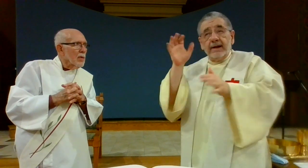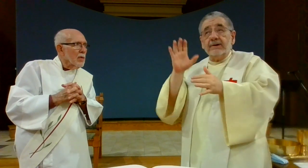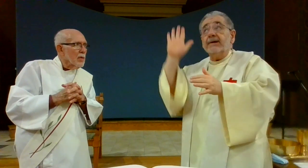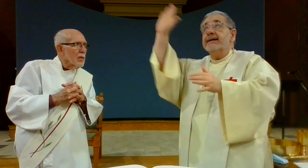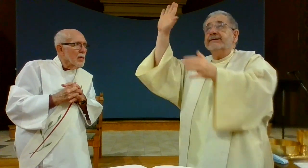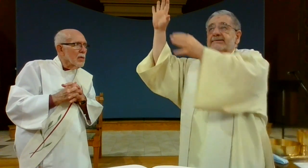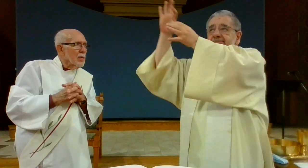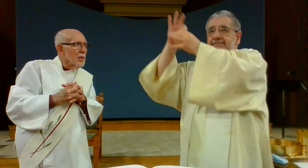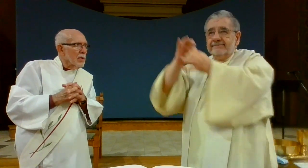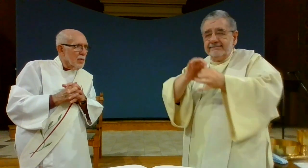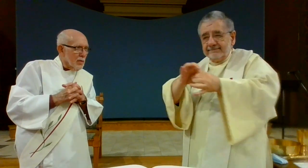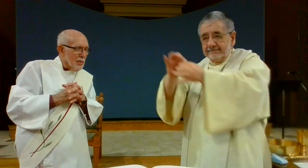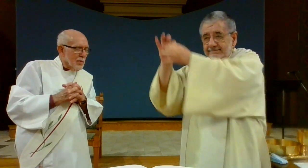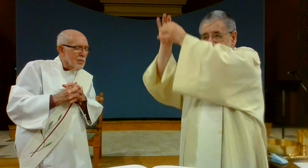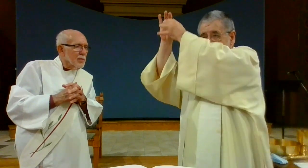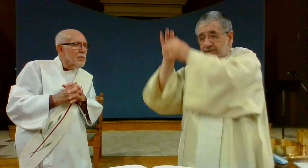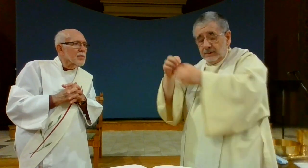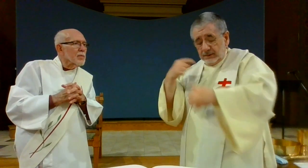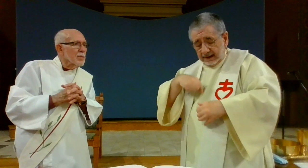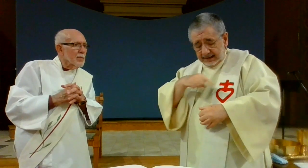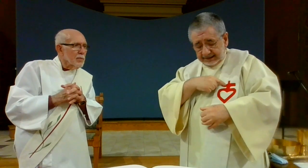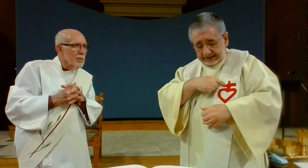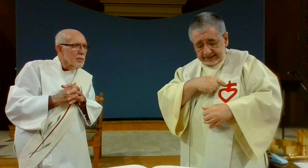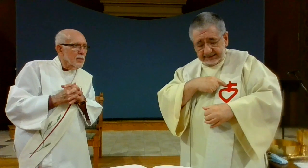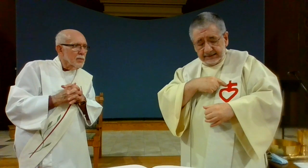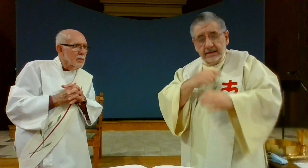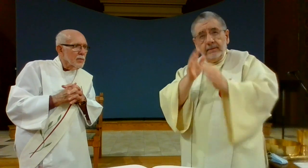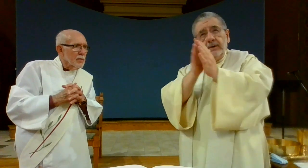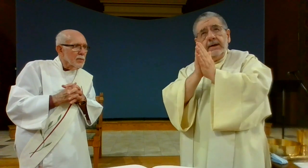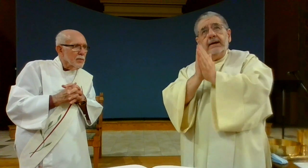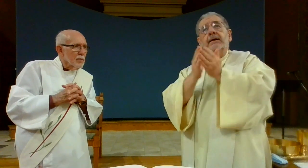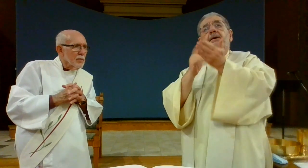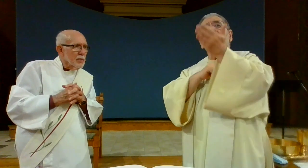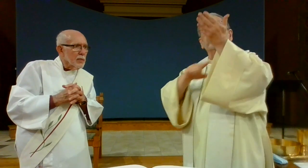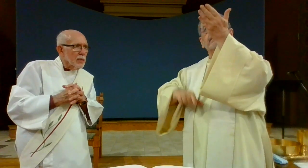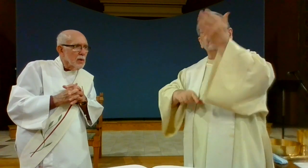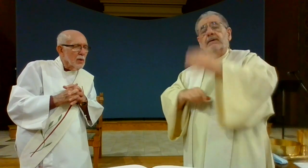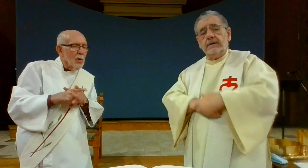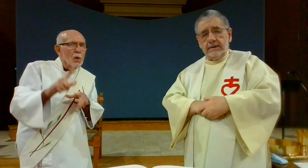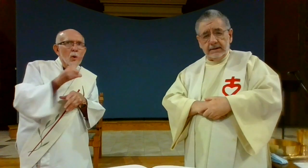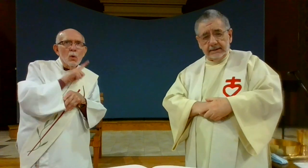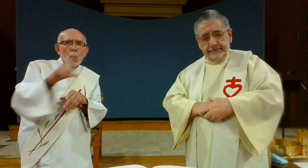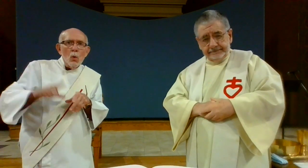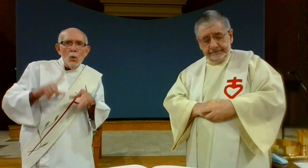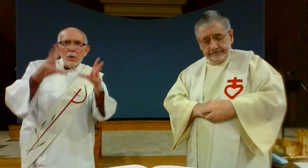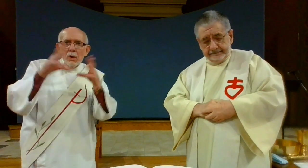to show god's unity with us and his love for us we offer this prayer to the lord